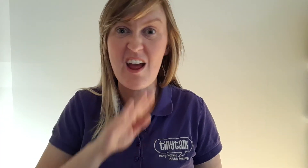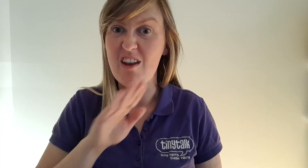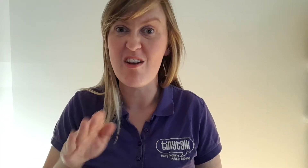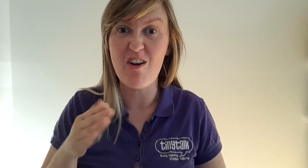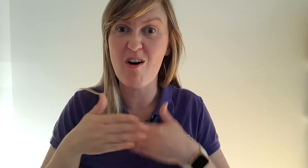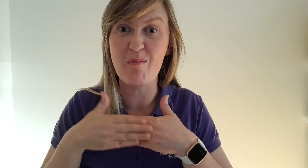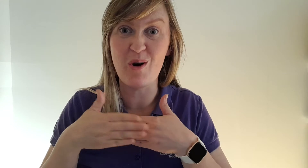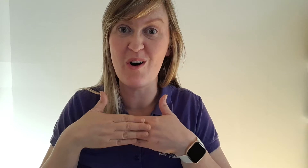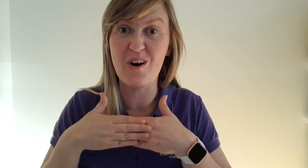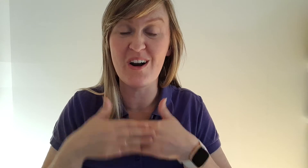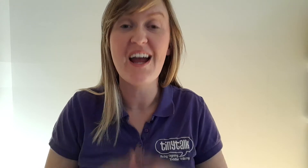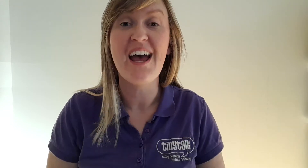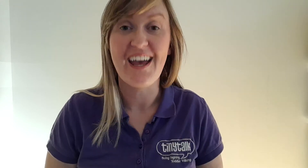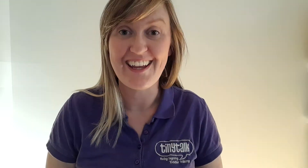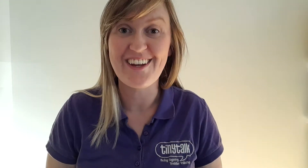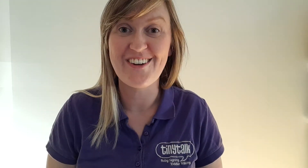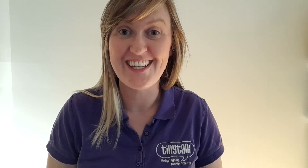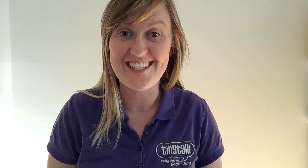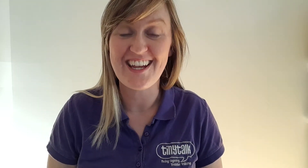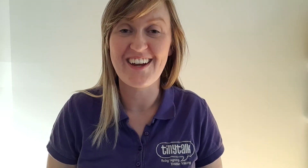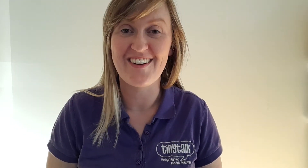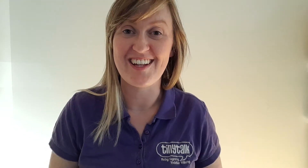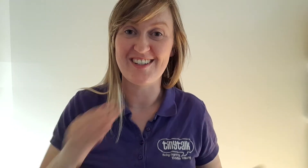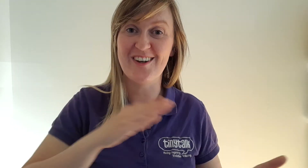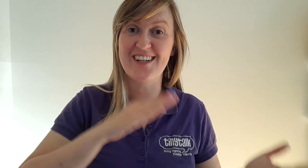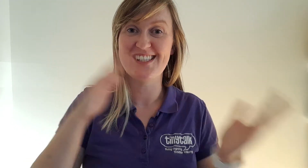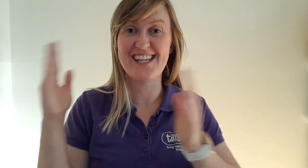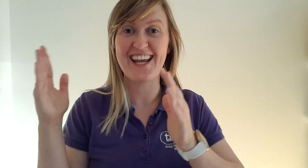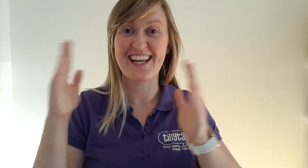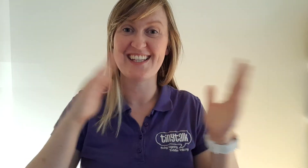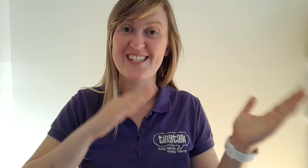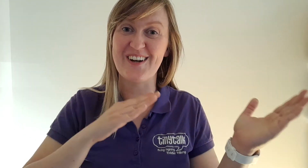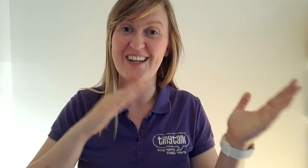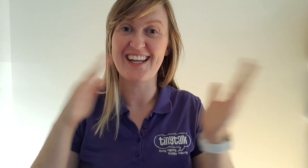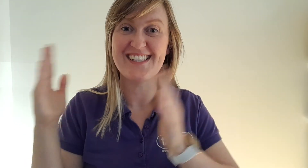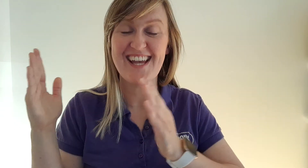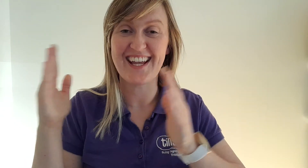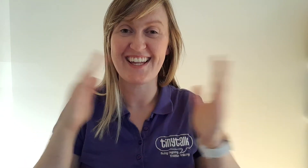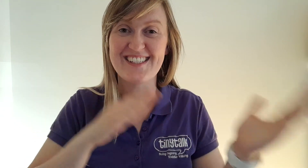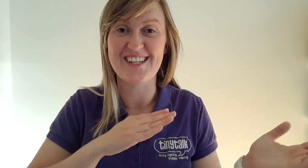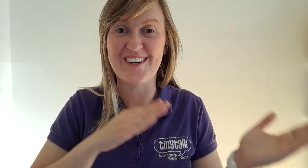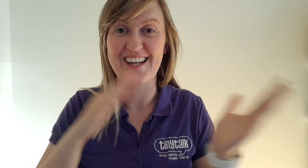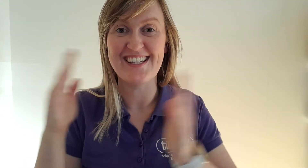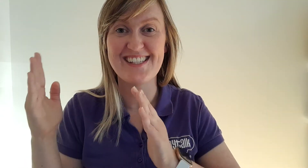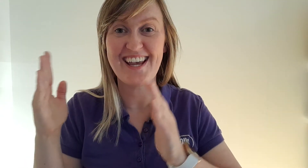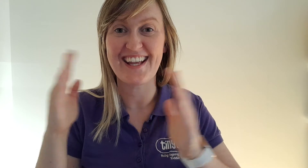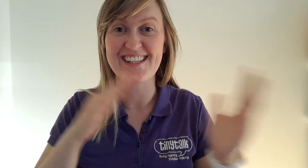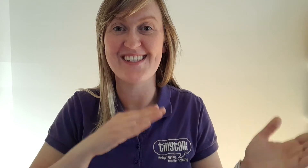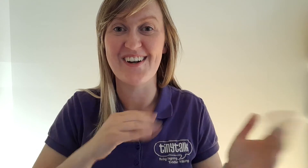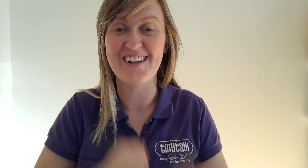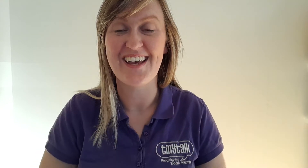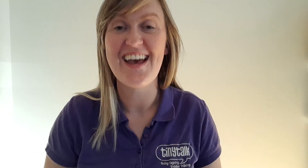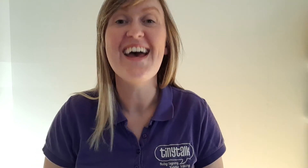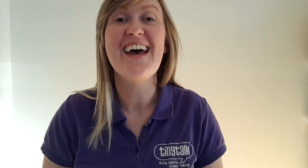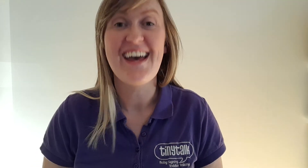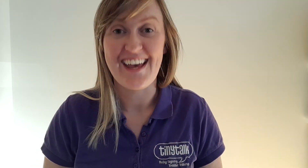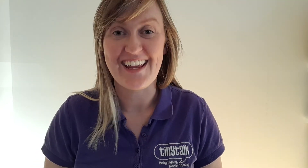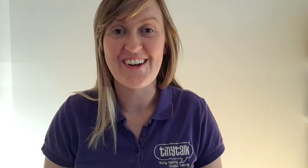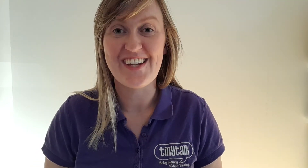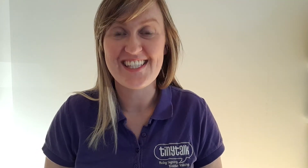no more Hickory dickory dock, tick tock, tick tock, tick tock Hickory